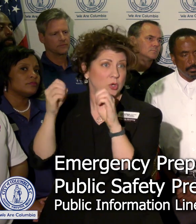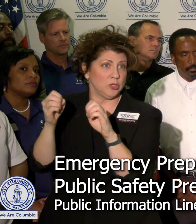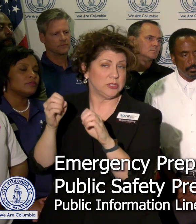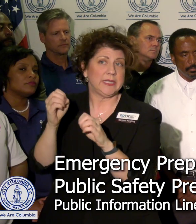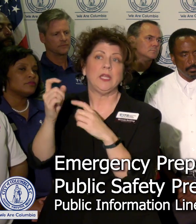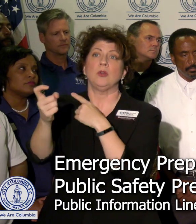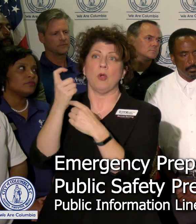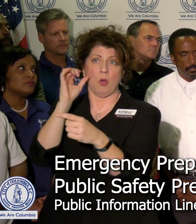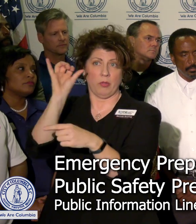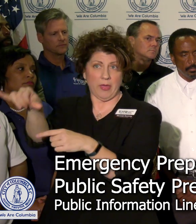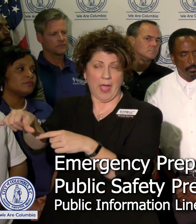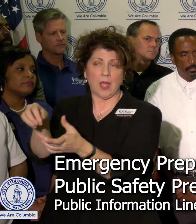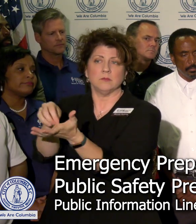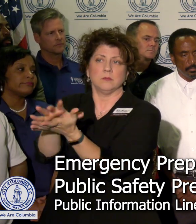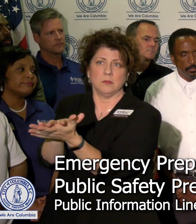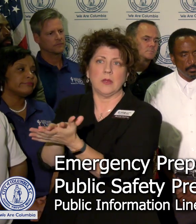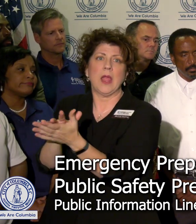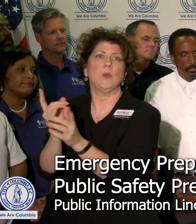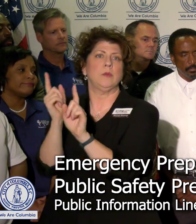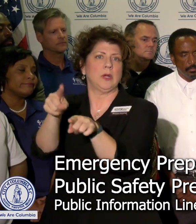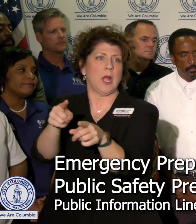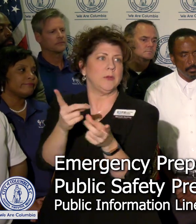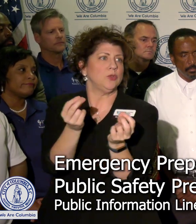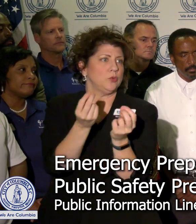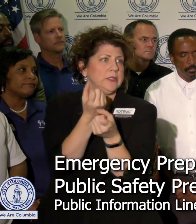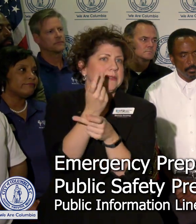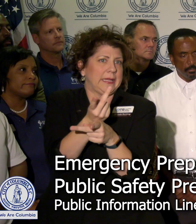respond as soon as it's safe to do so. Thank you.